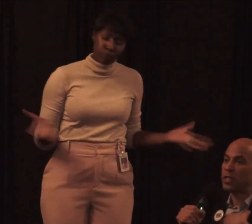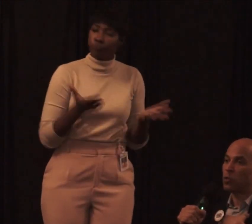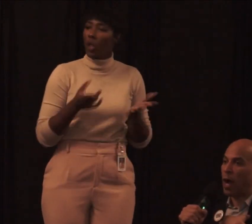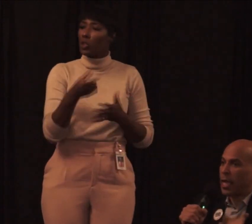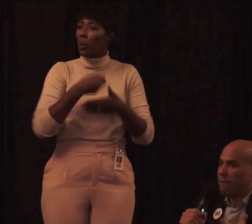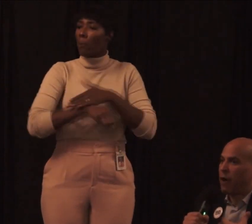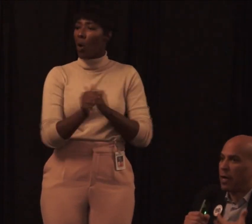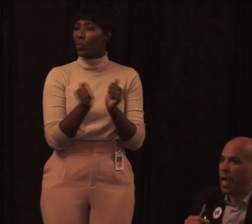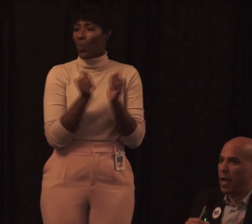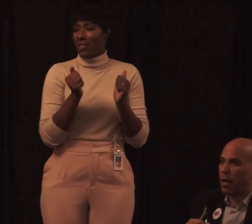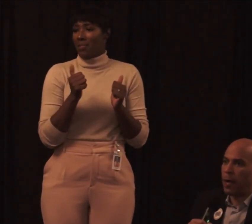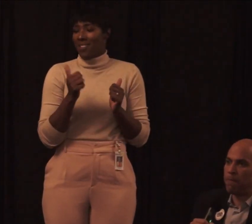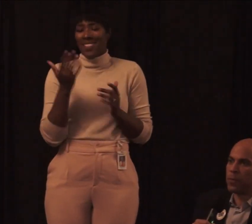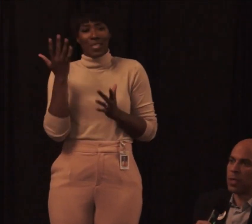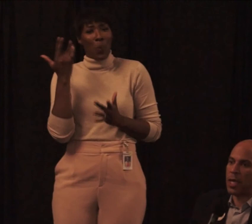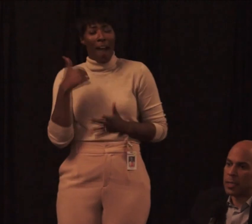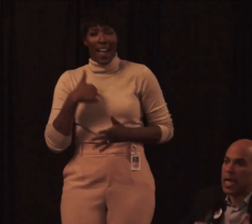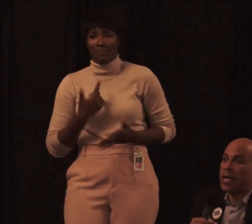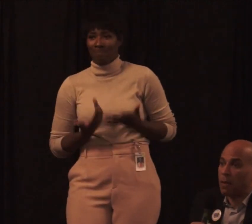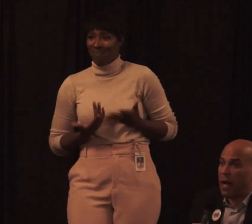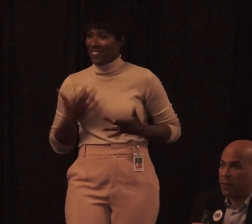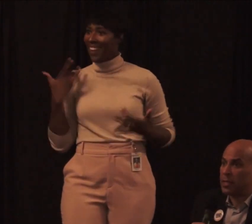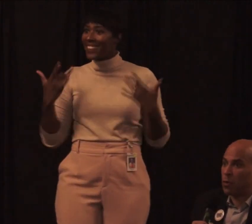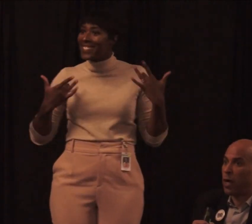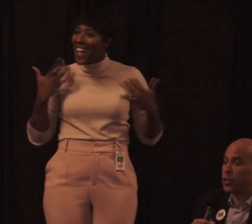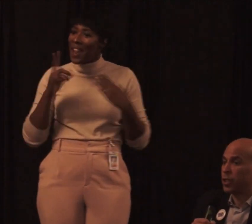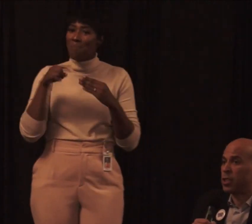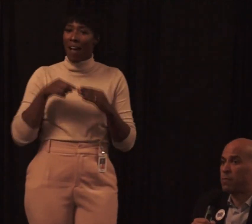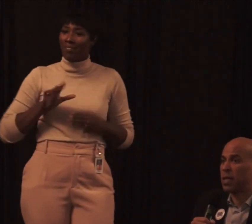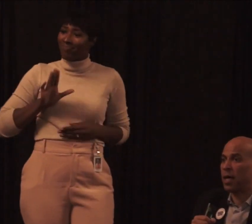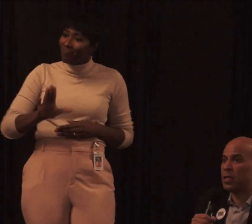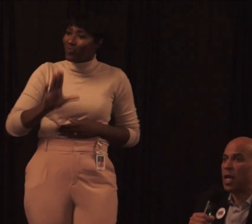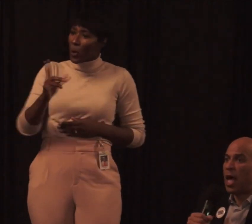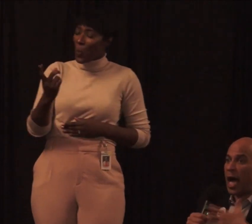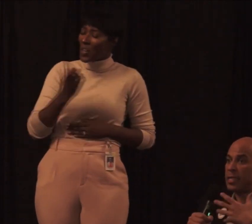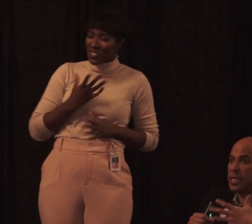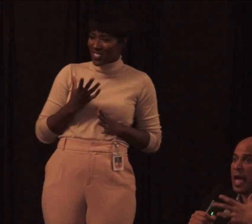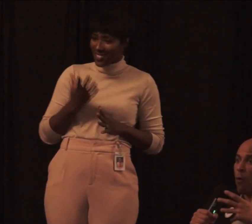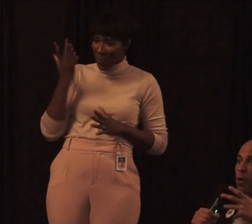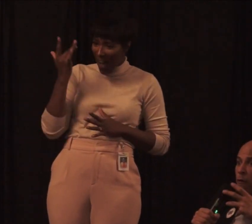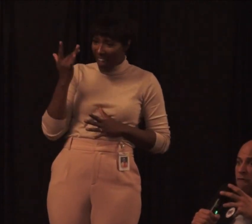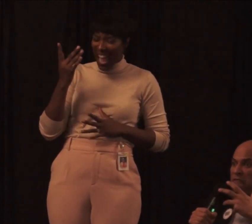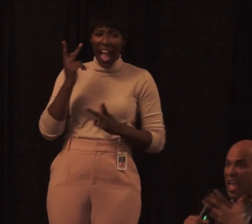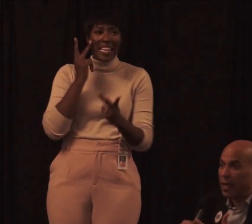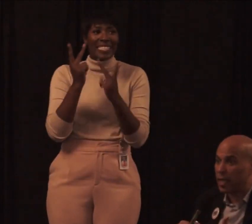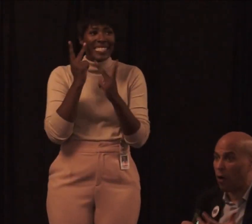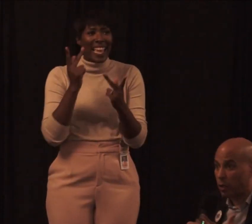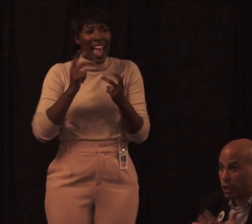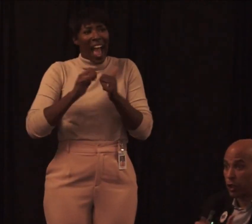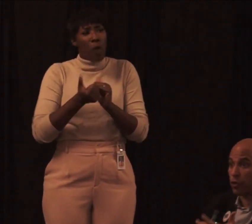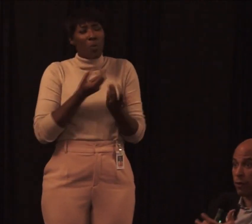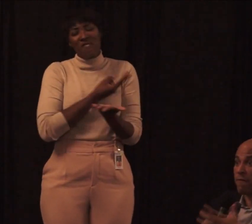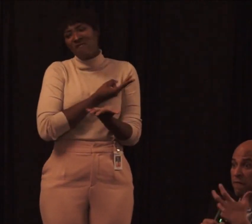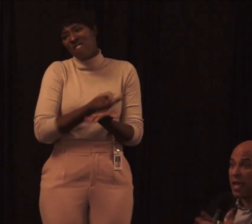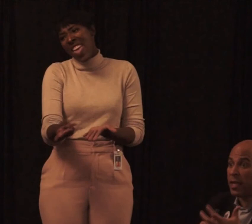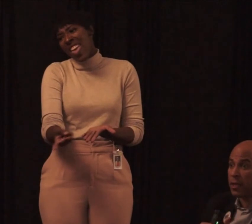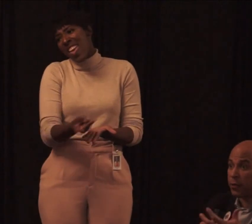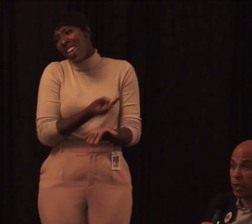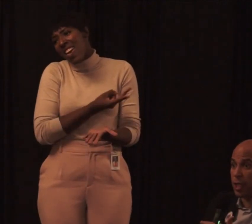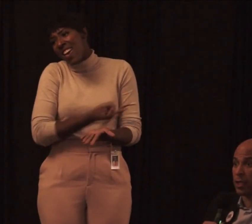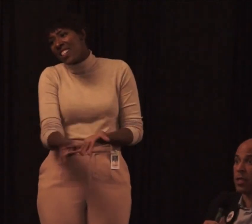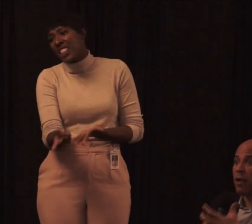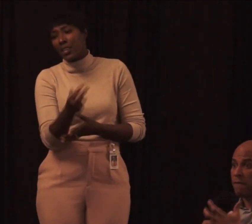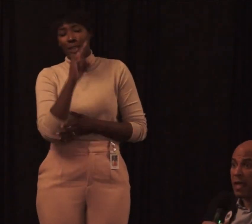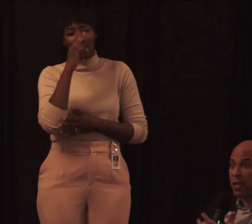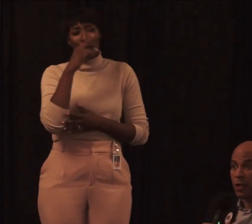so this is why I get very excited about these questions is because I see how we are failing our children, failing